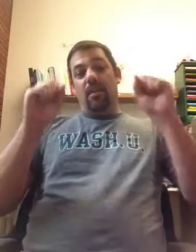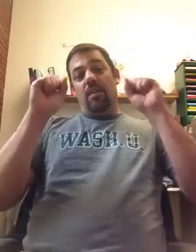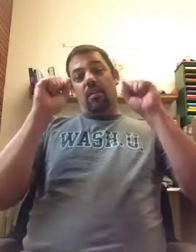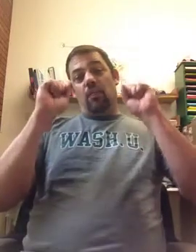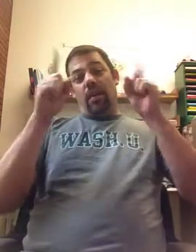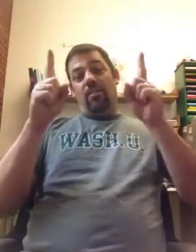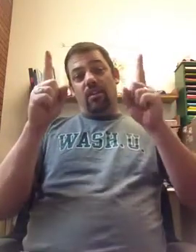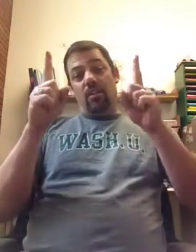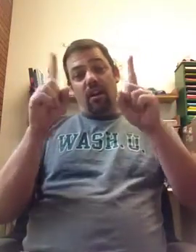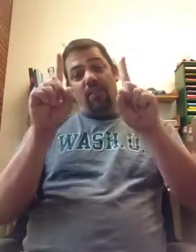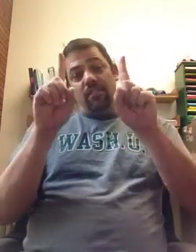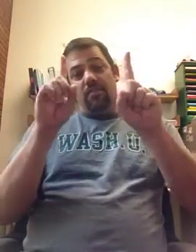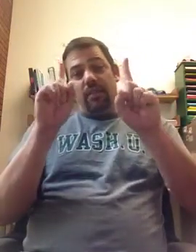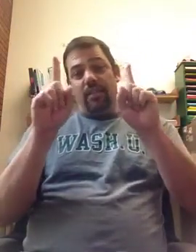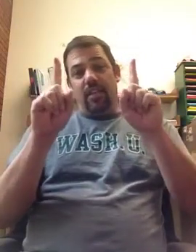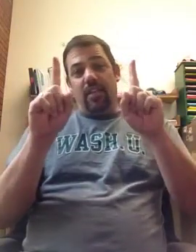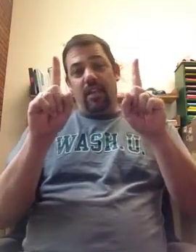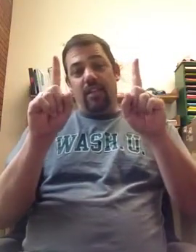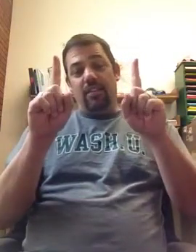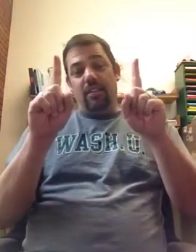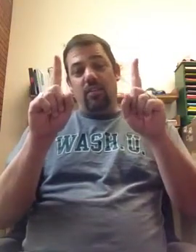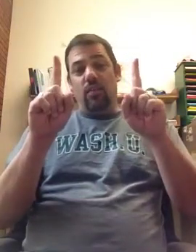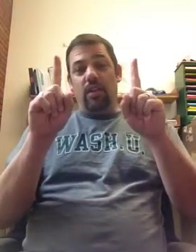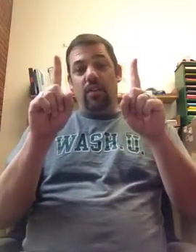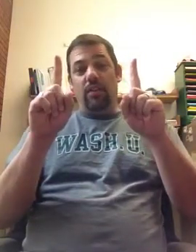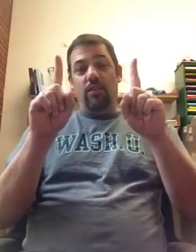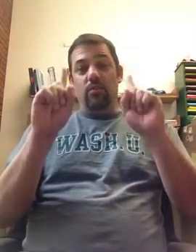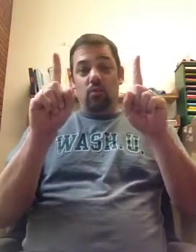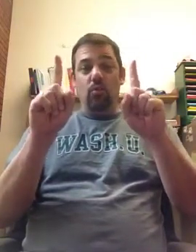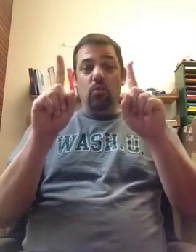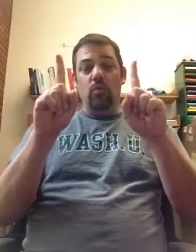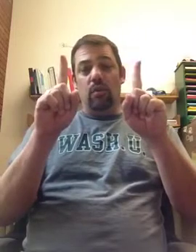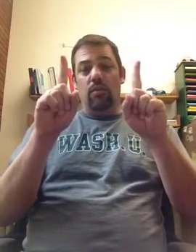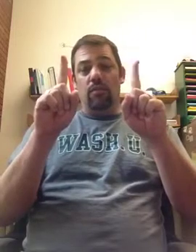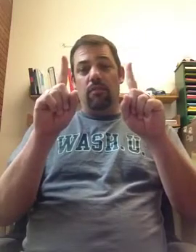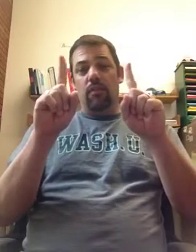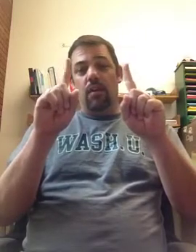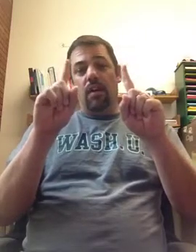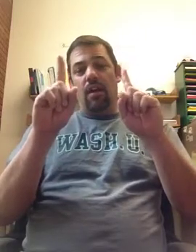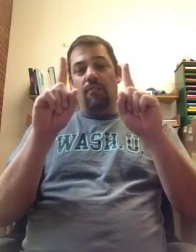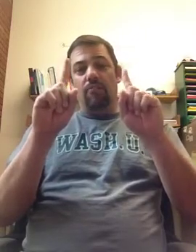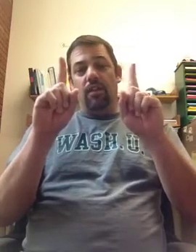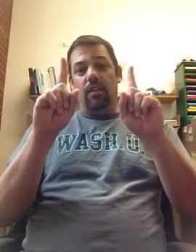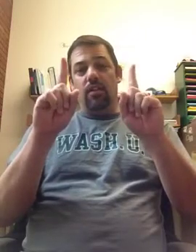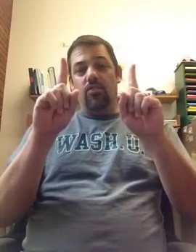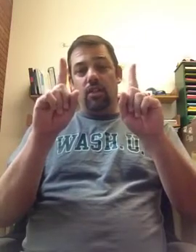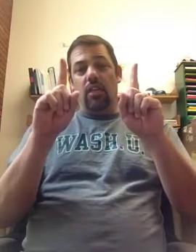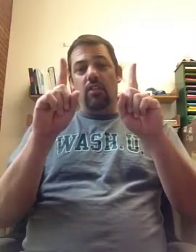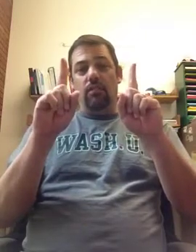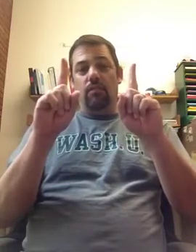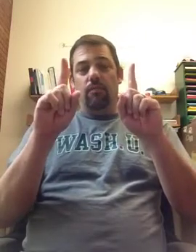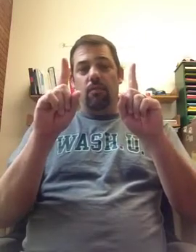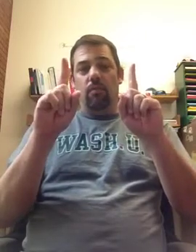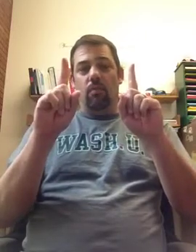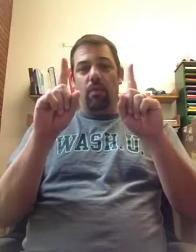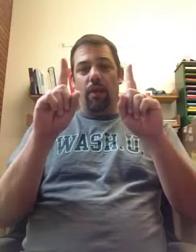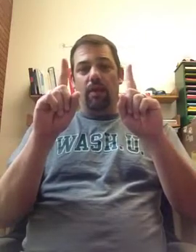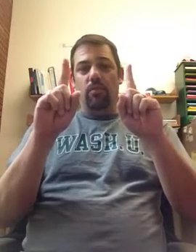The way I started off is by saying that you inherit two of every gene from your parents,